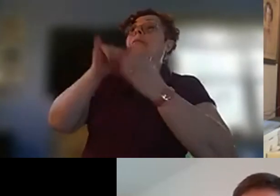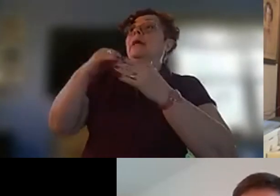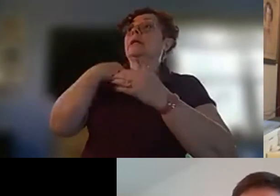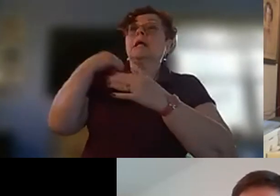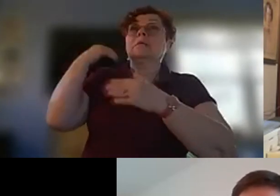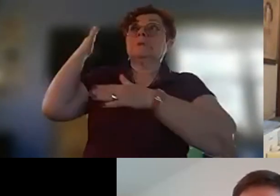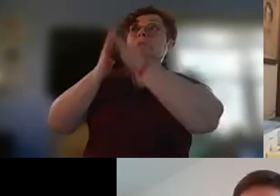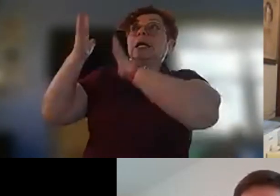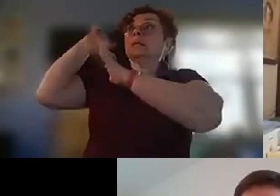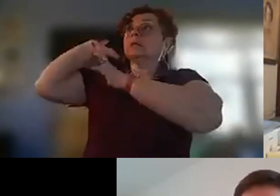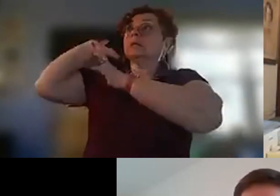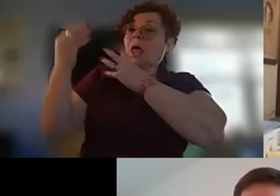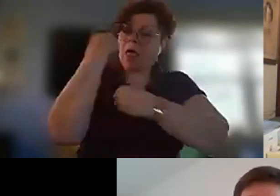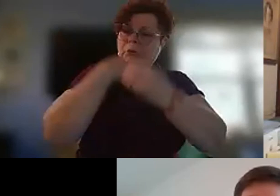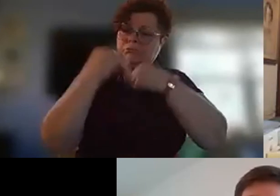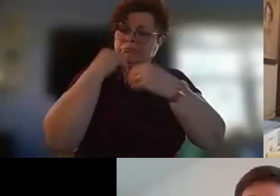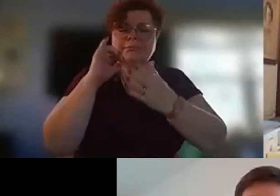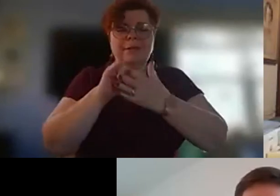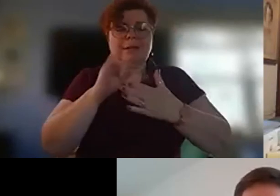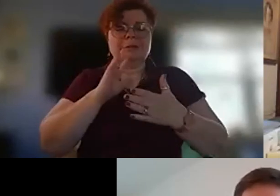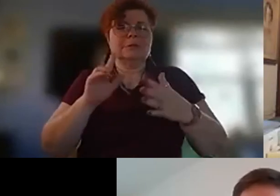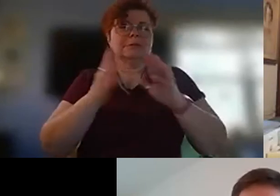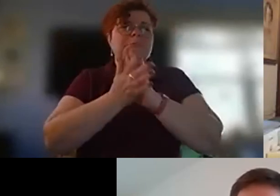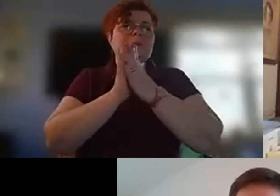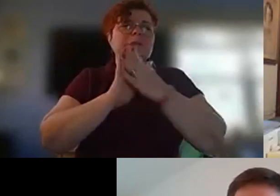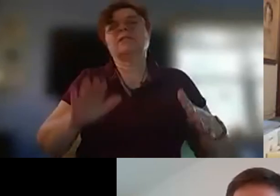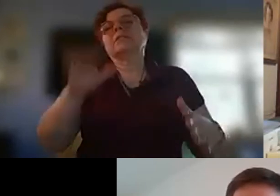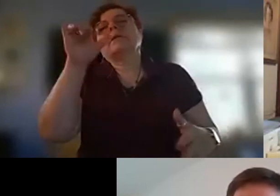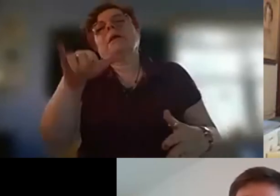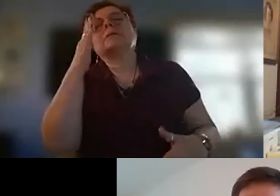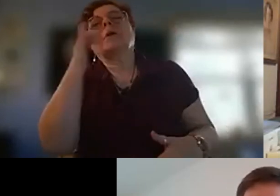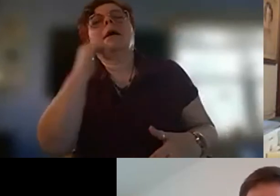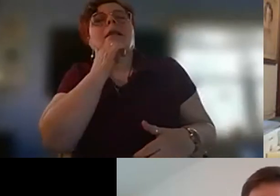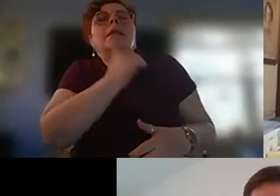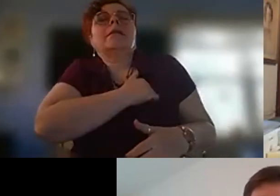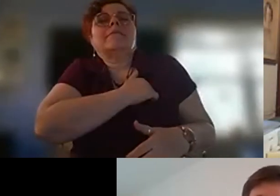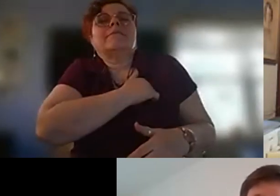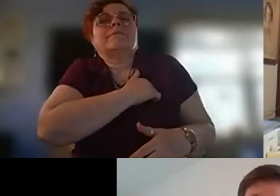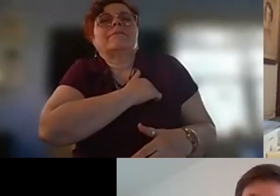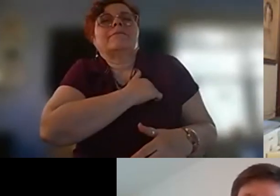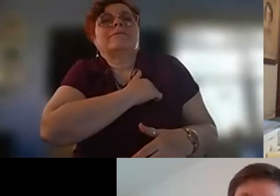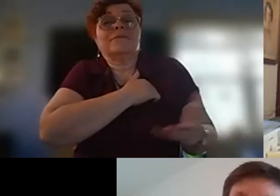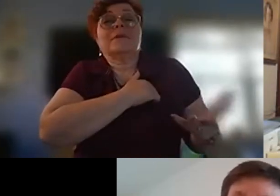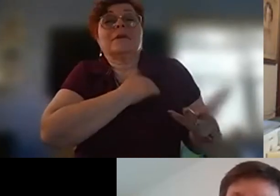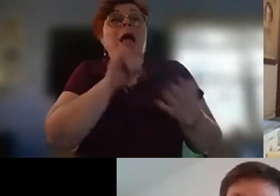peace and that's where that's where i loved the way this poem and is that this elder is saying despite all of the um